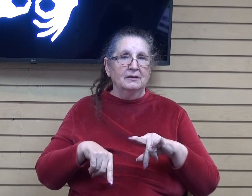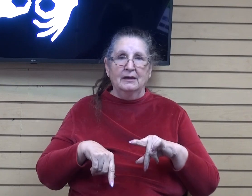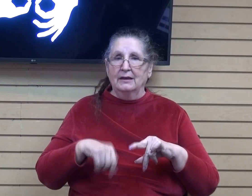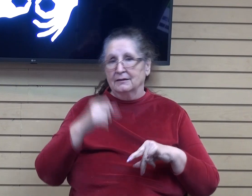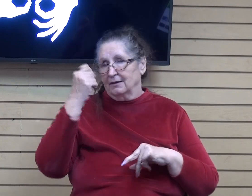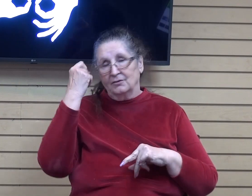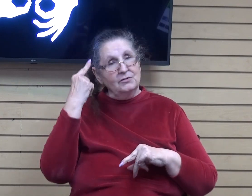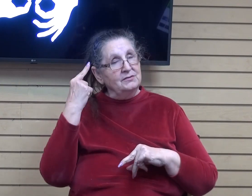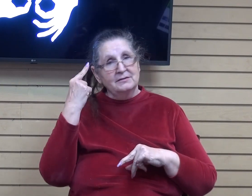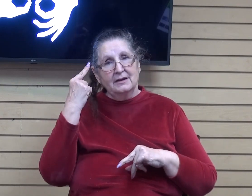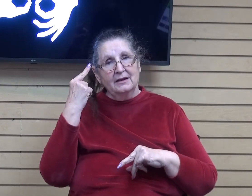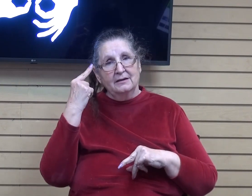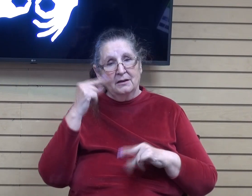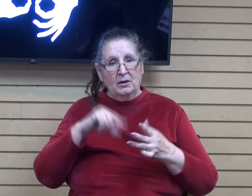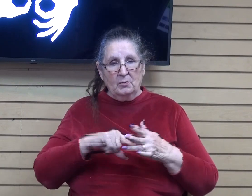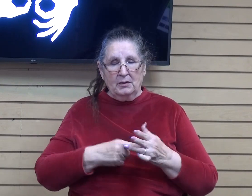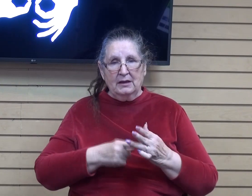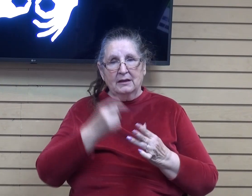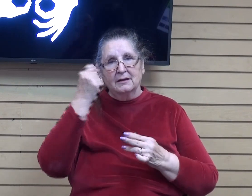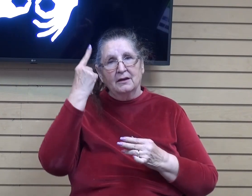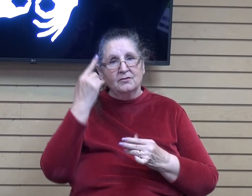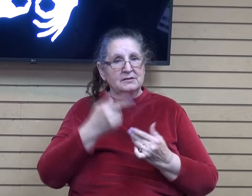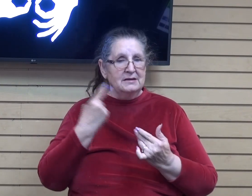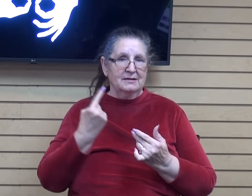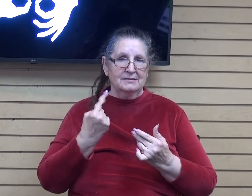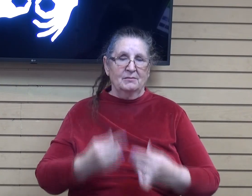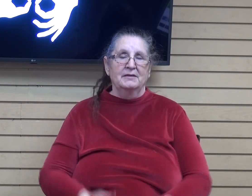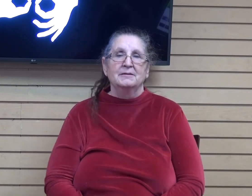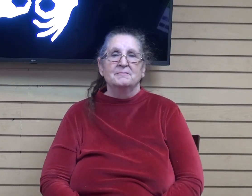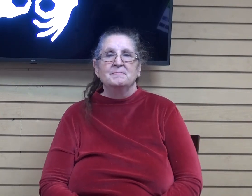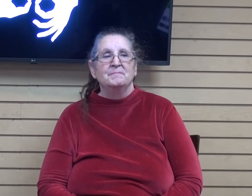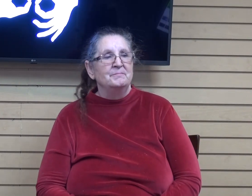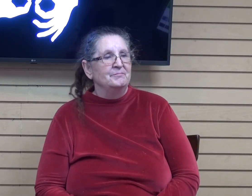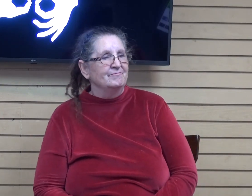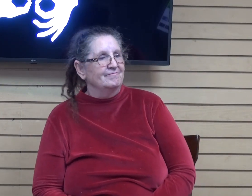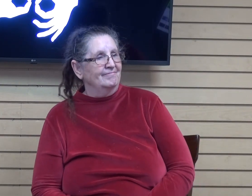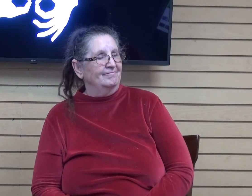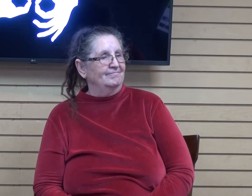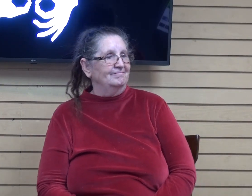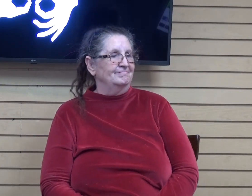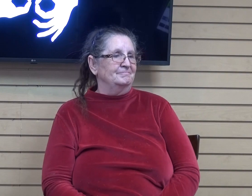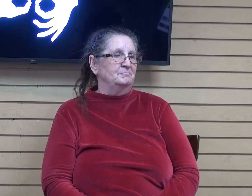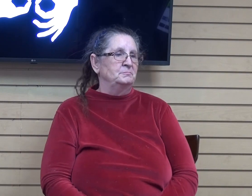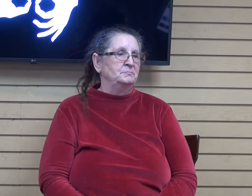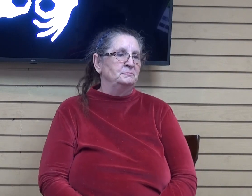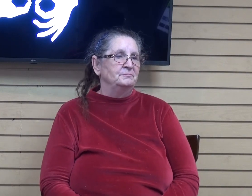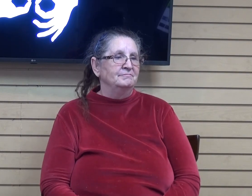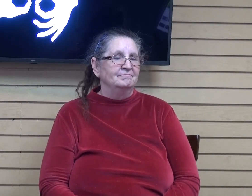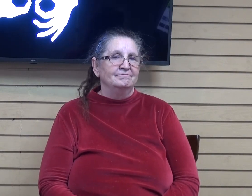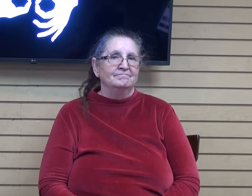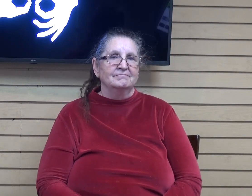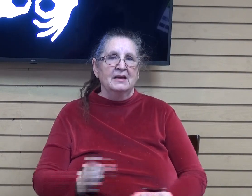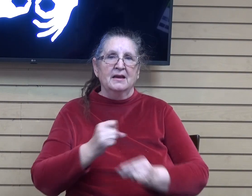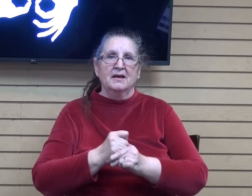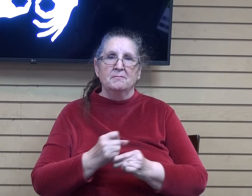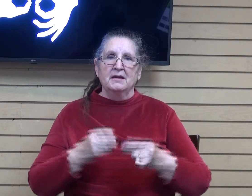or begin to understand something i have made way too many mistakes